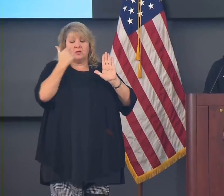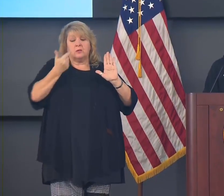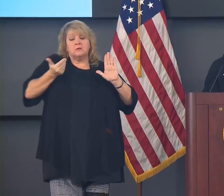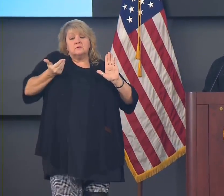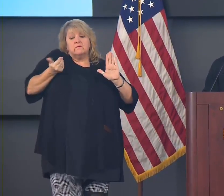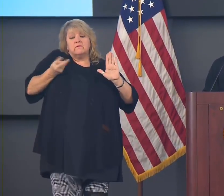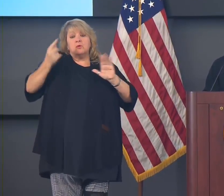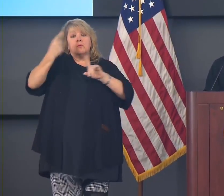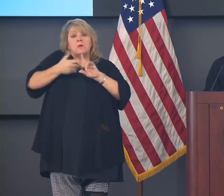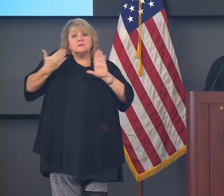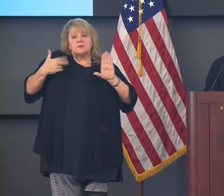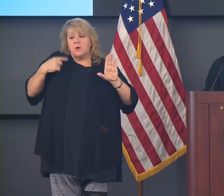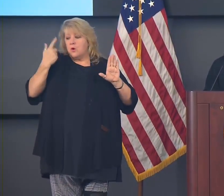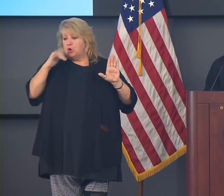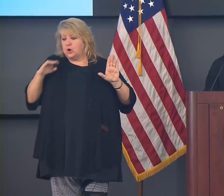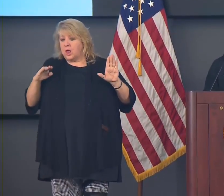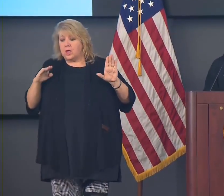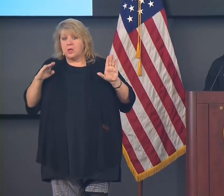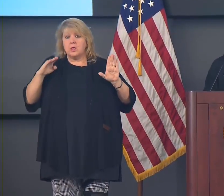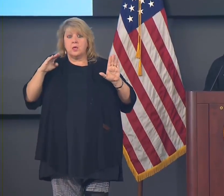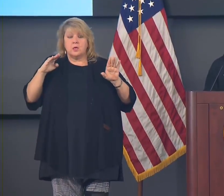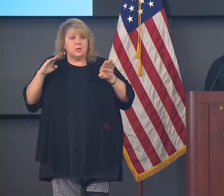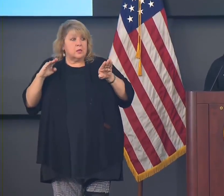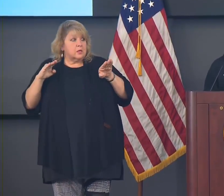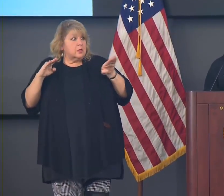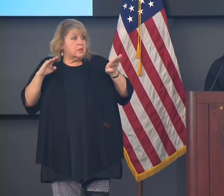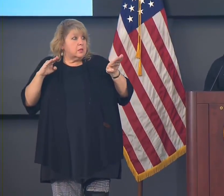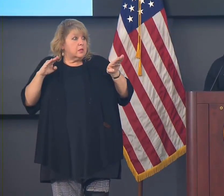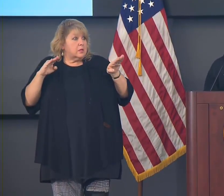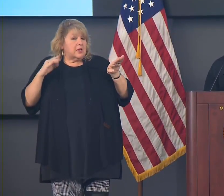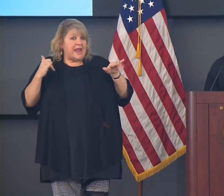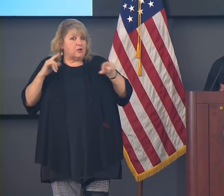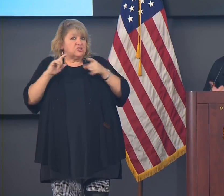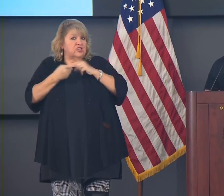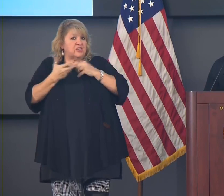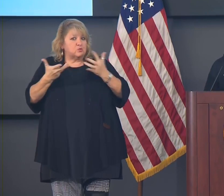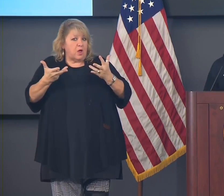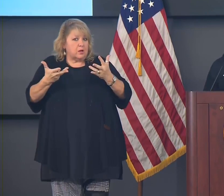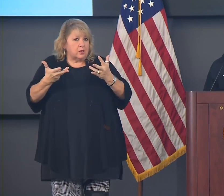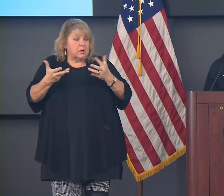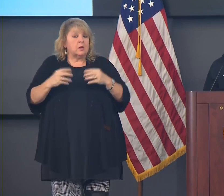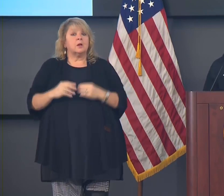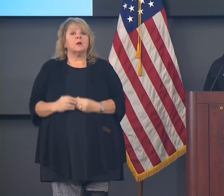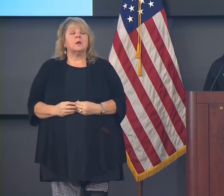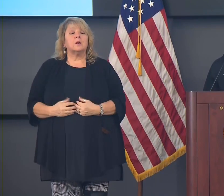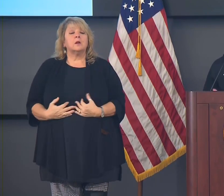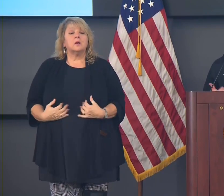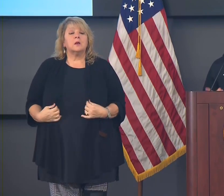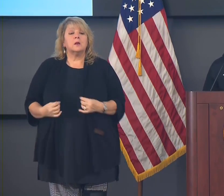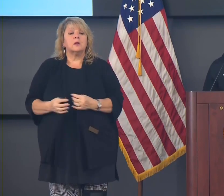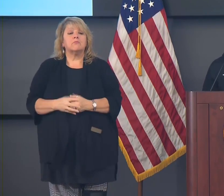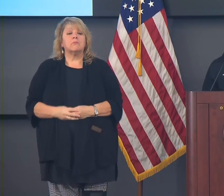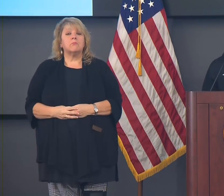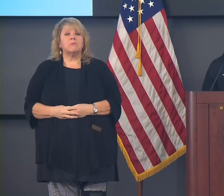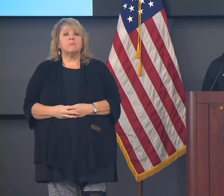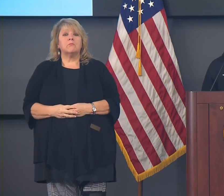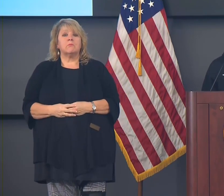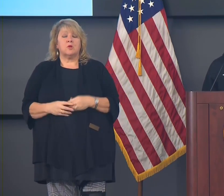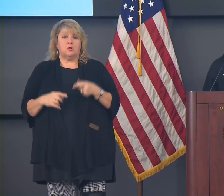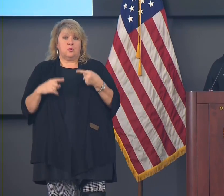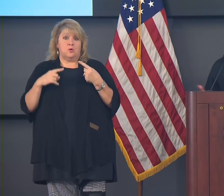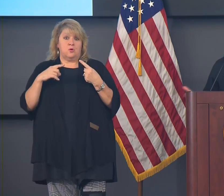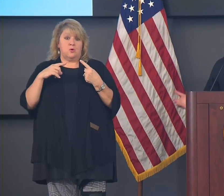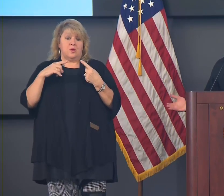months ago. What has changed now is a few things. Number one, it's now flu season.